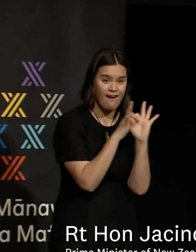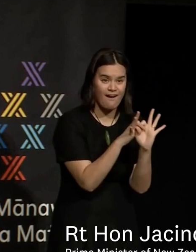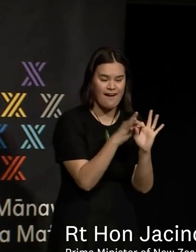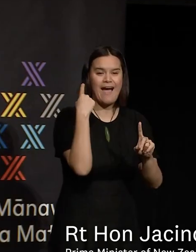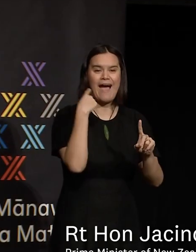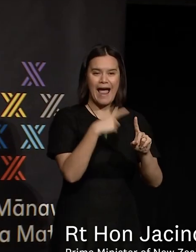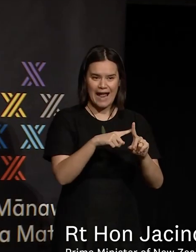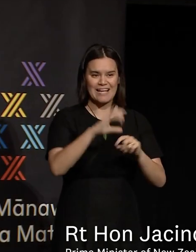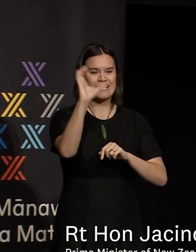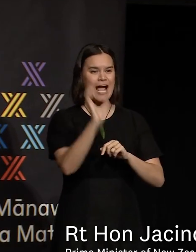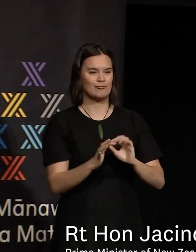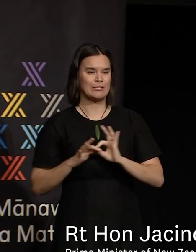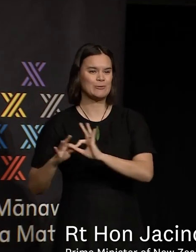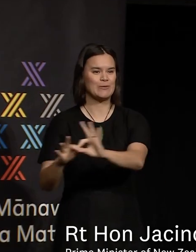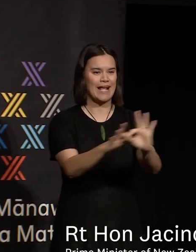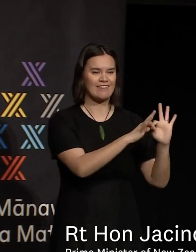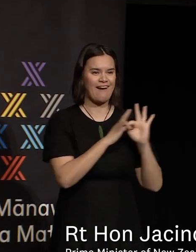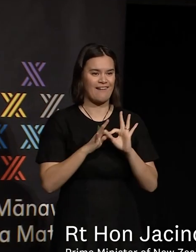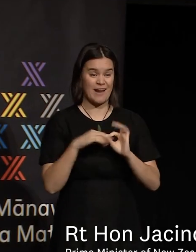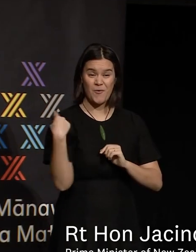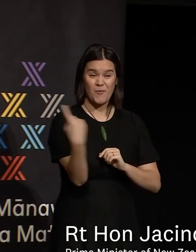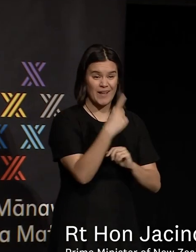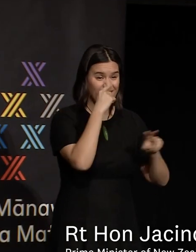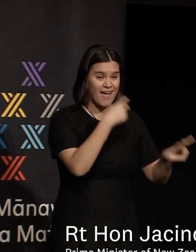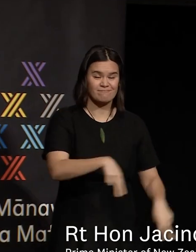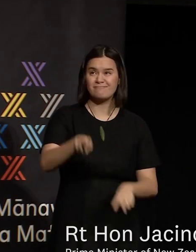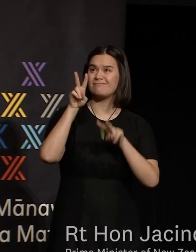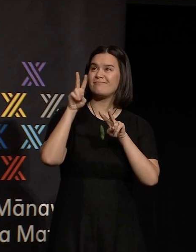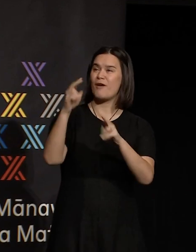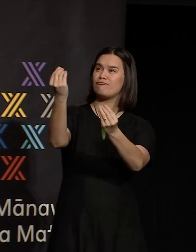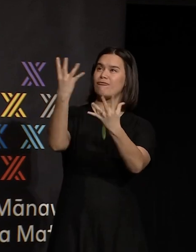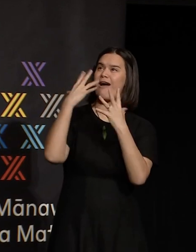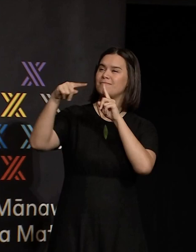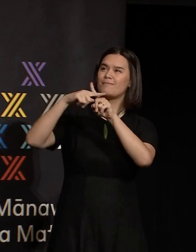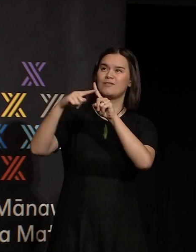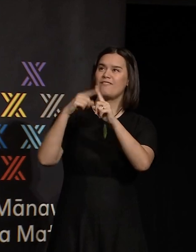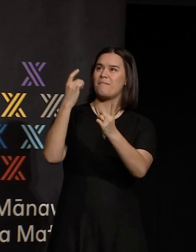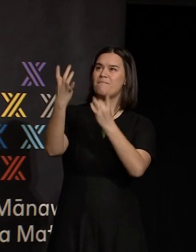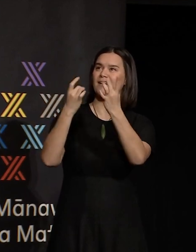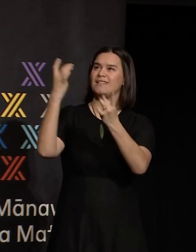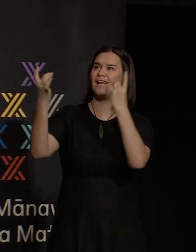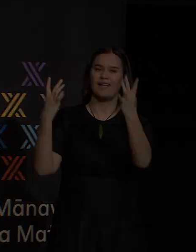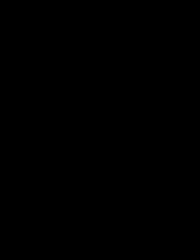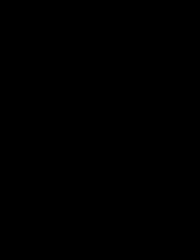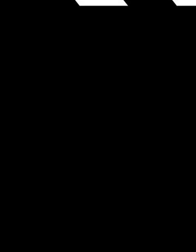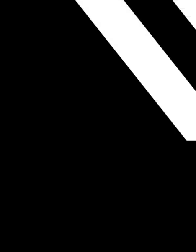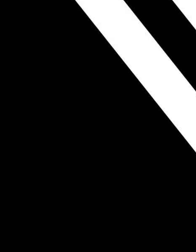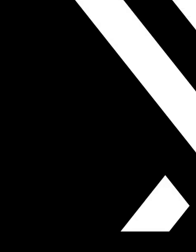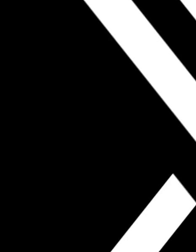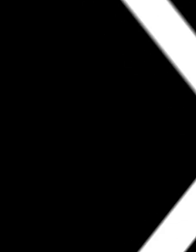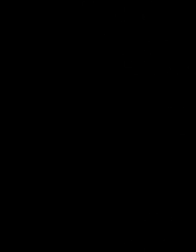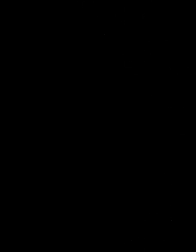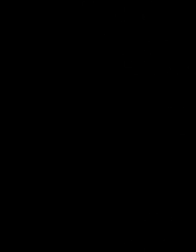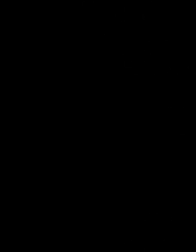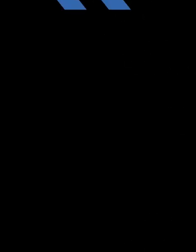the stars of a bright, optimistic and hopeful Matariki a space where there is room for us all.